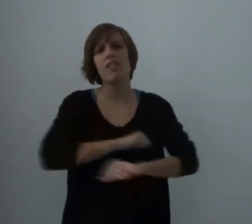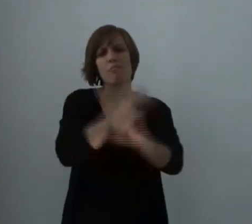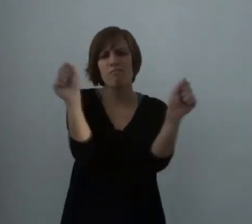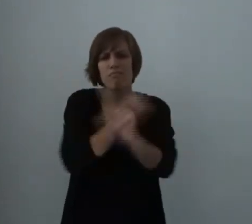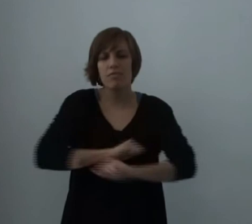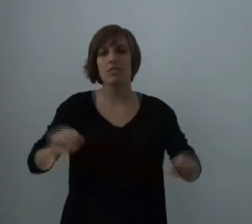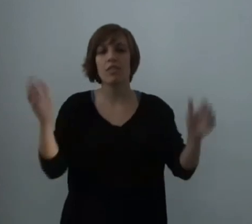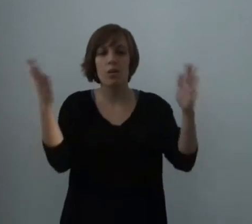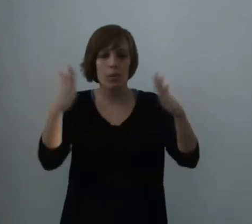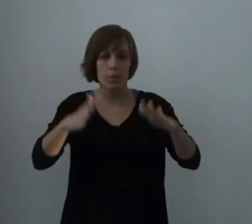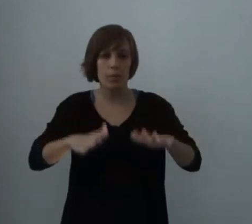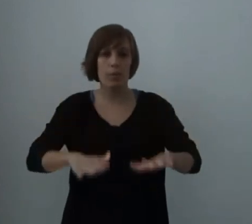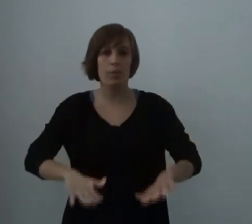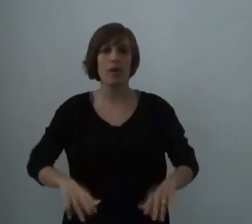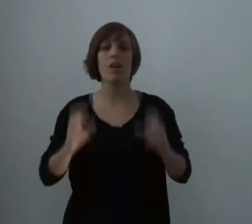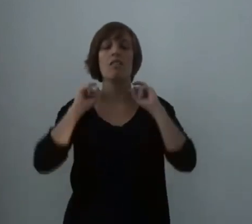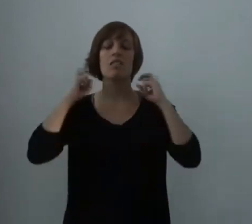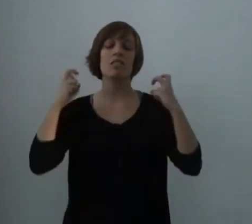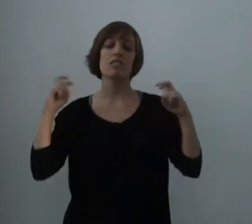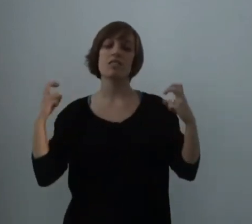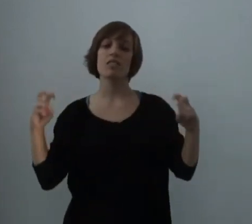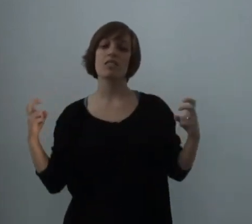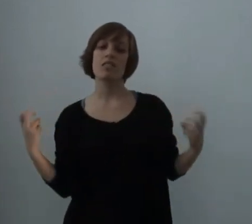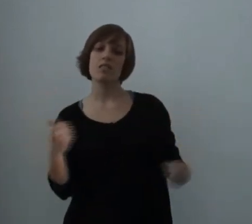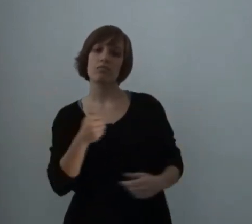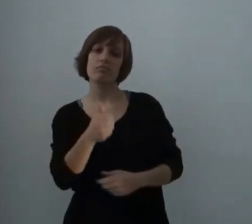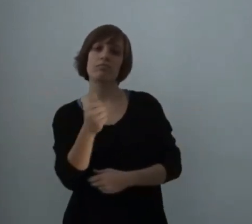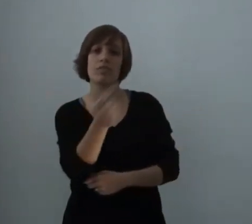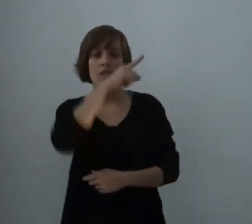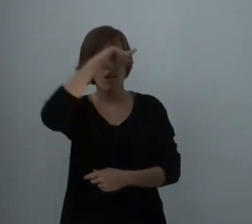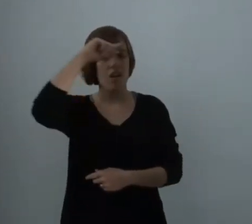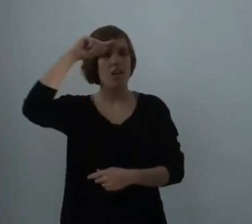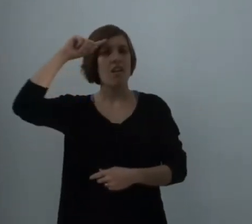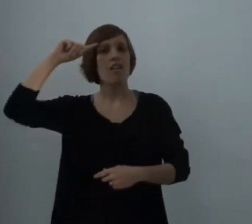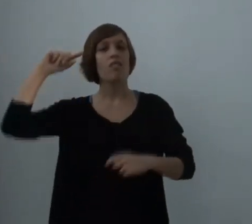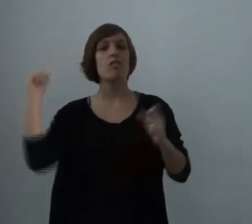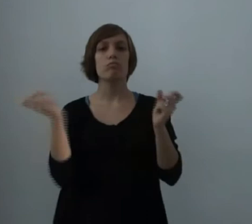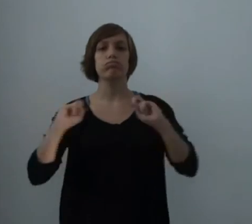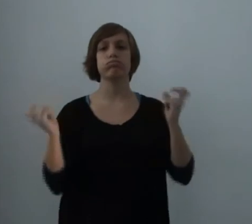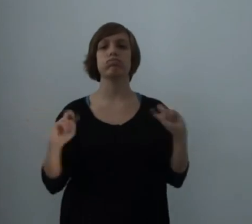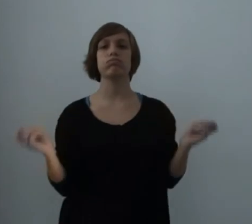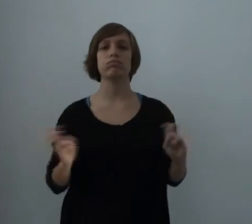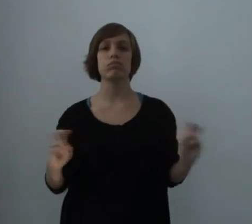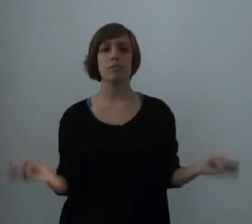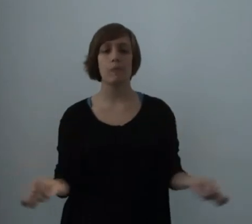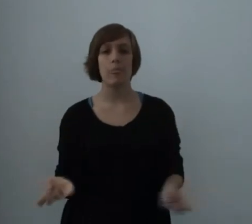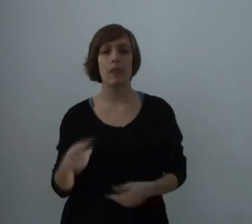which weighs in every raven dress, or softly lightens over her